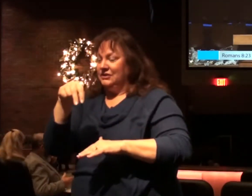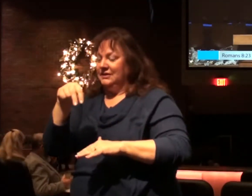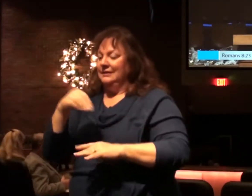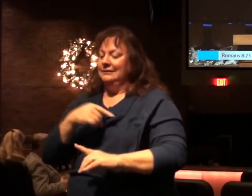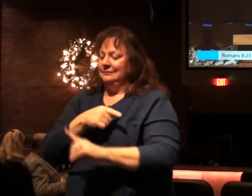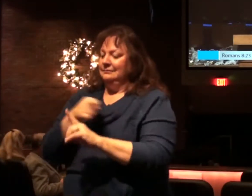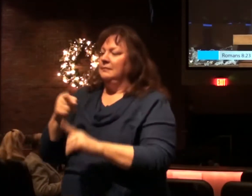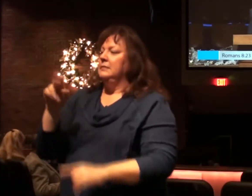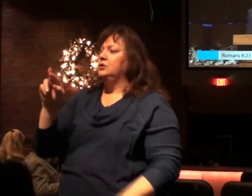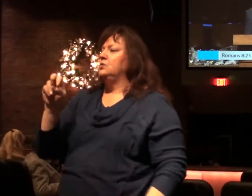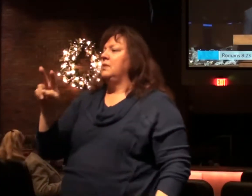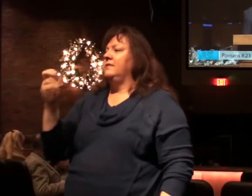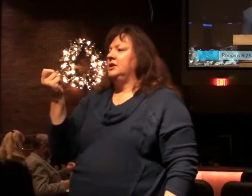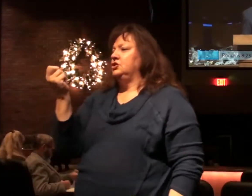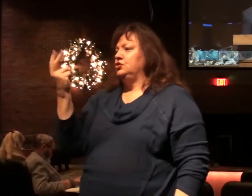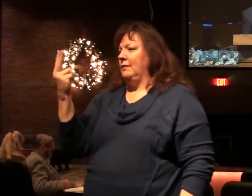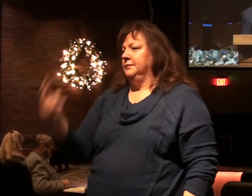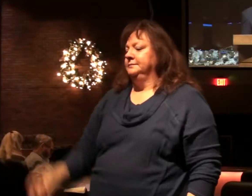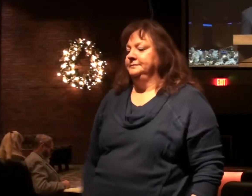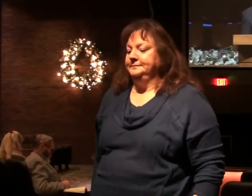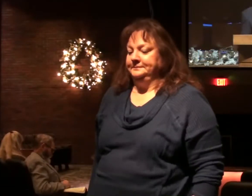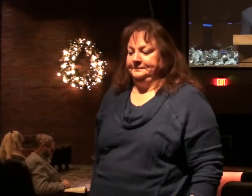Revelation chapter 12.